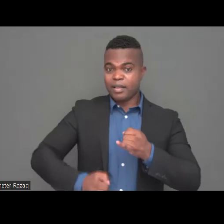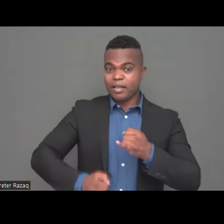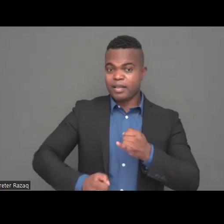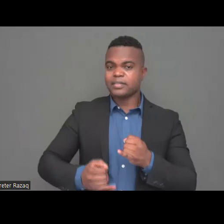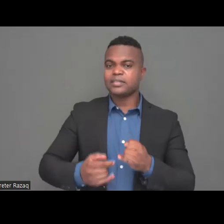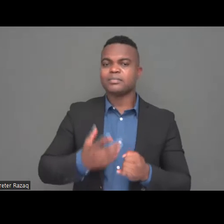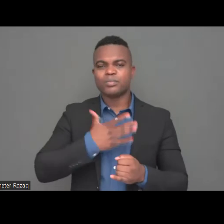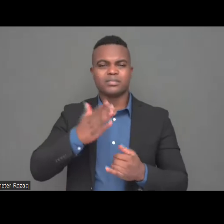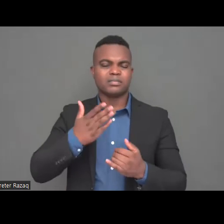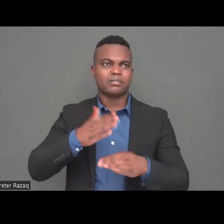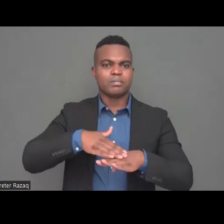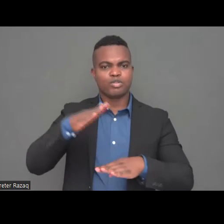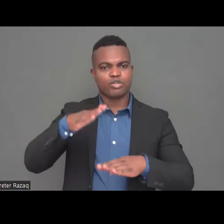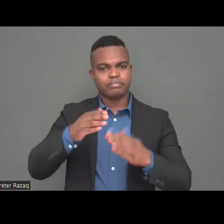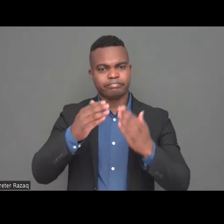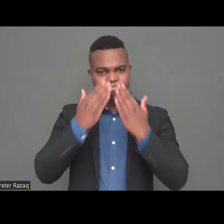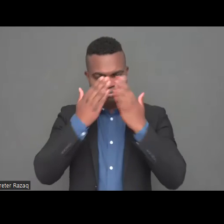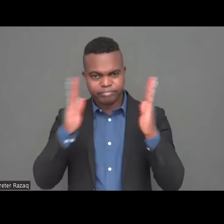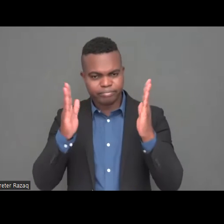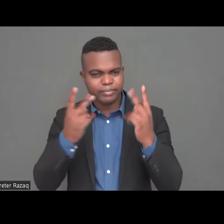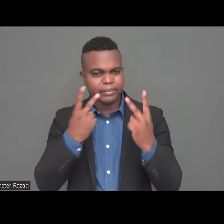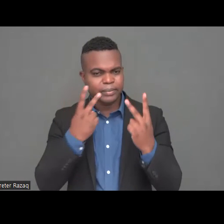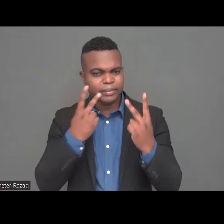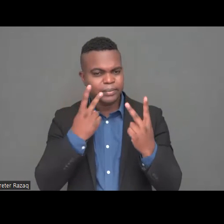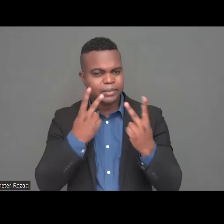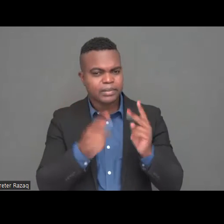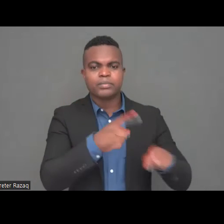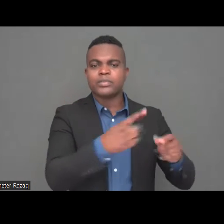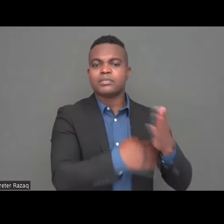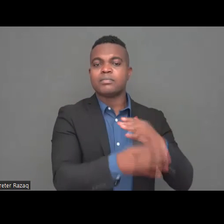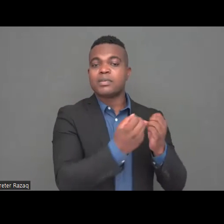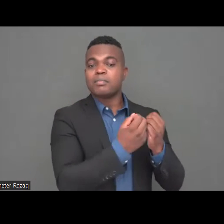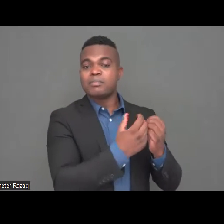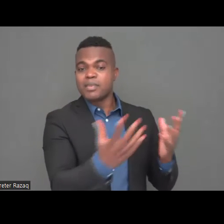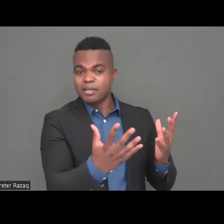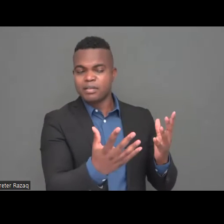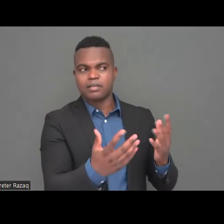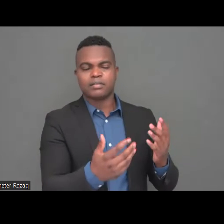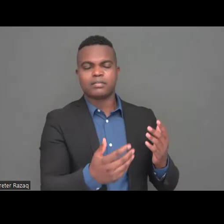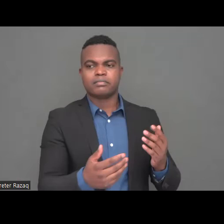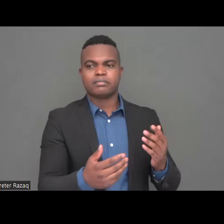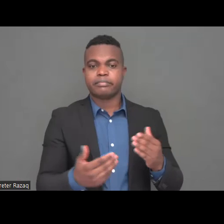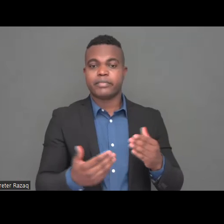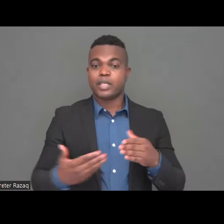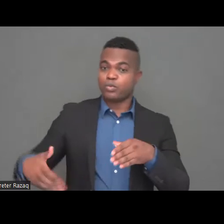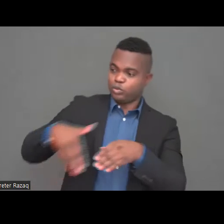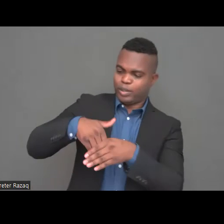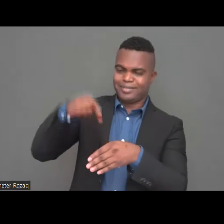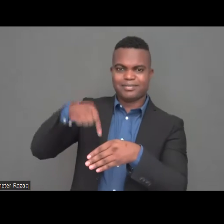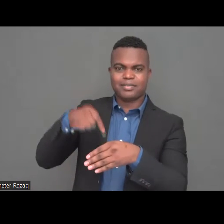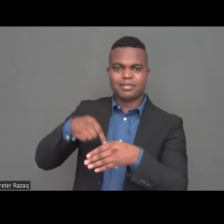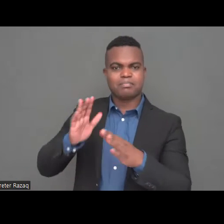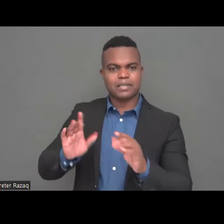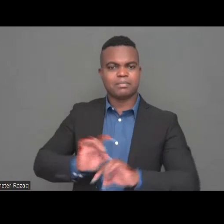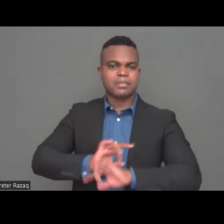response so far have come from organizations of persons with disabilities themselves, not